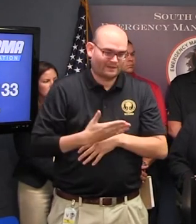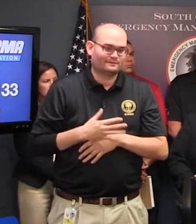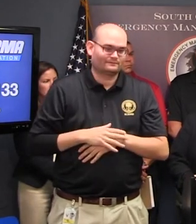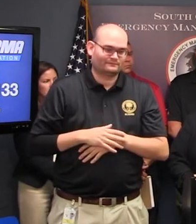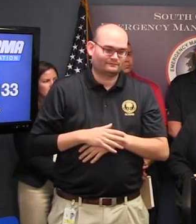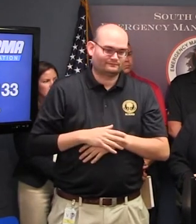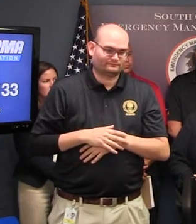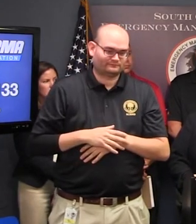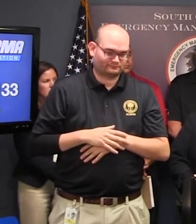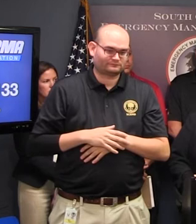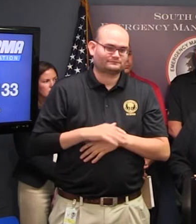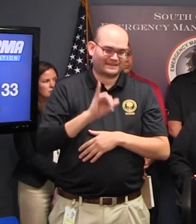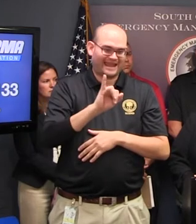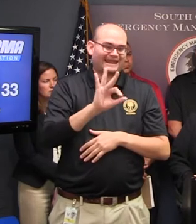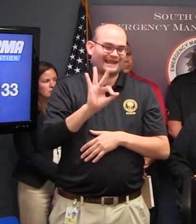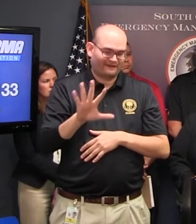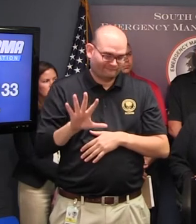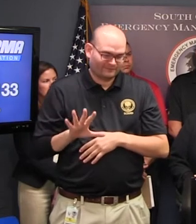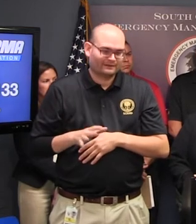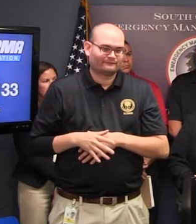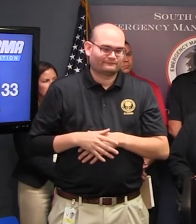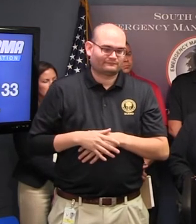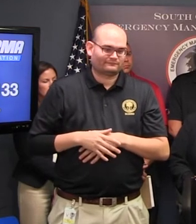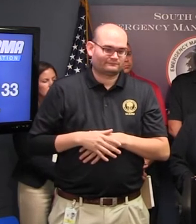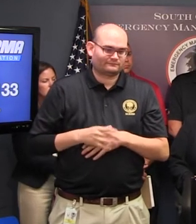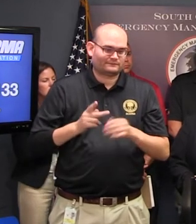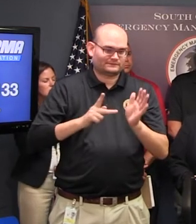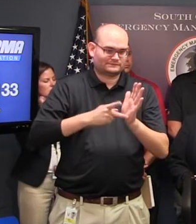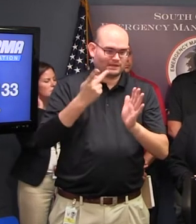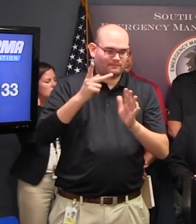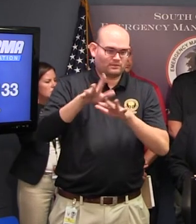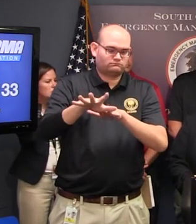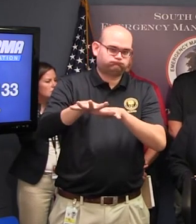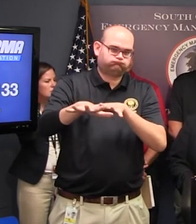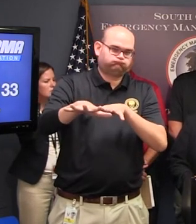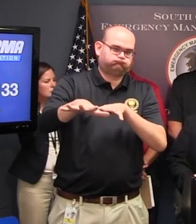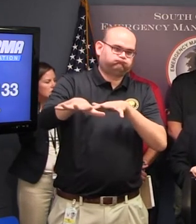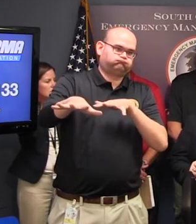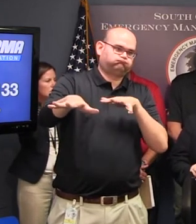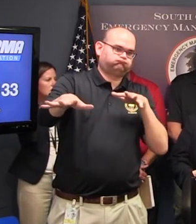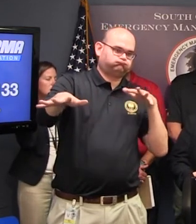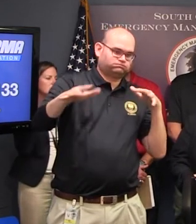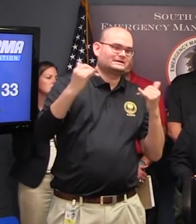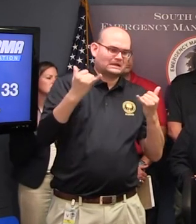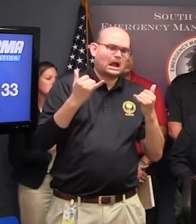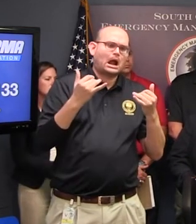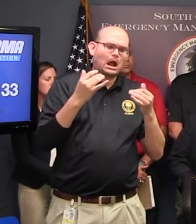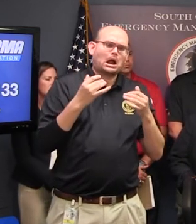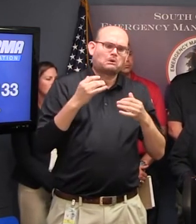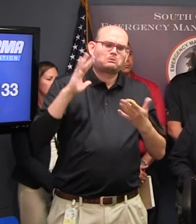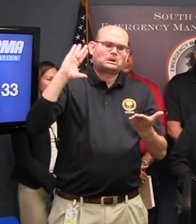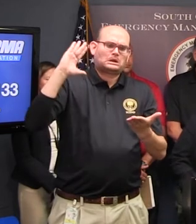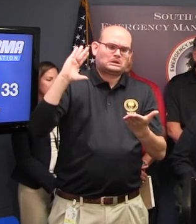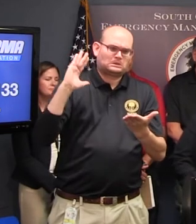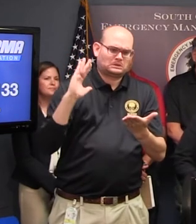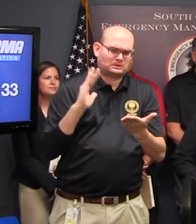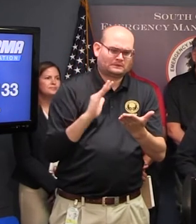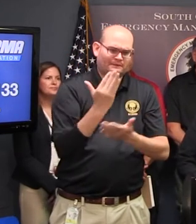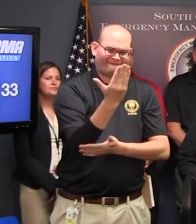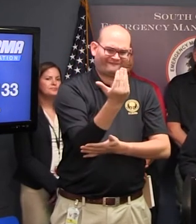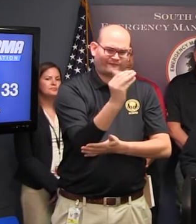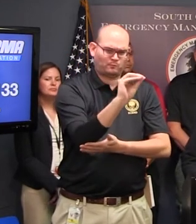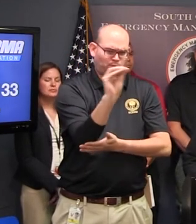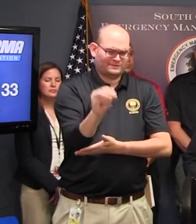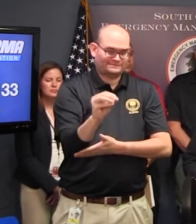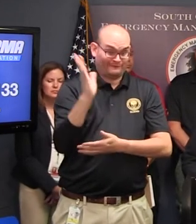were at one time we were near double typical volumes on I-95 we're just now at 15% above normal volume so